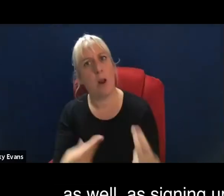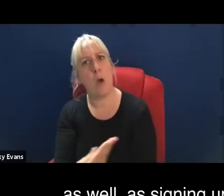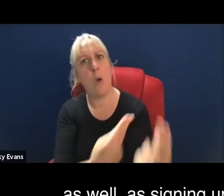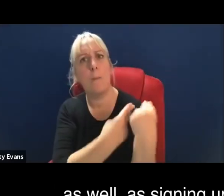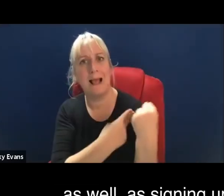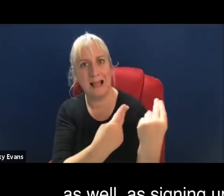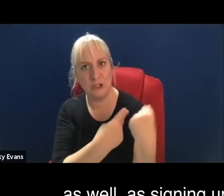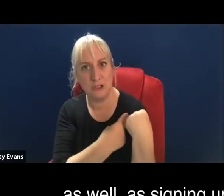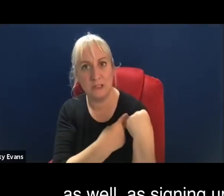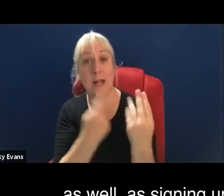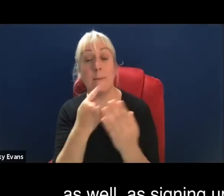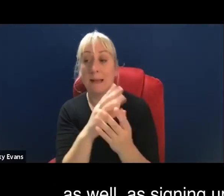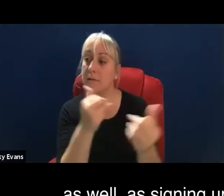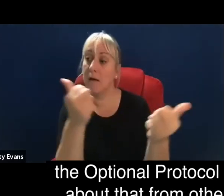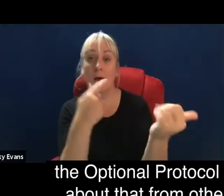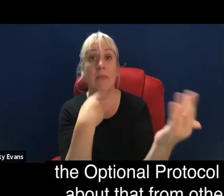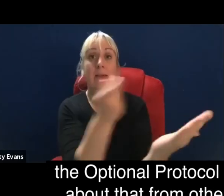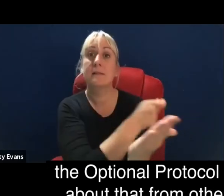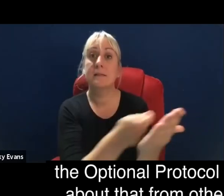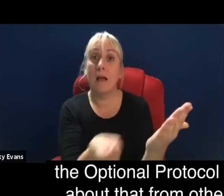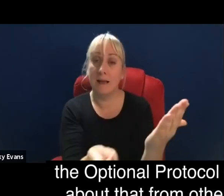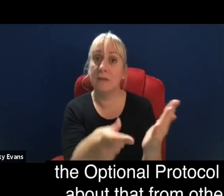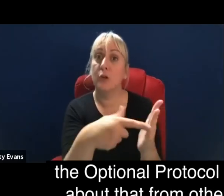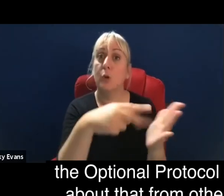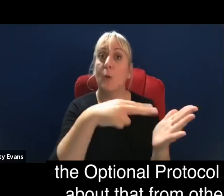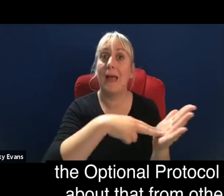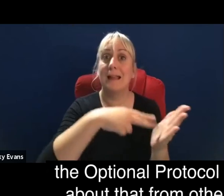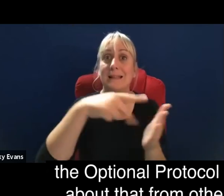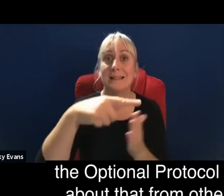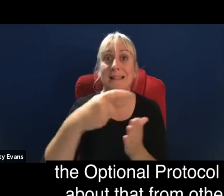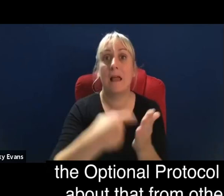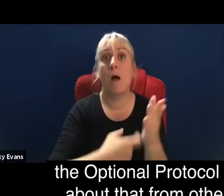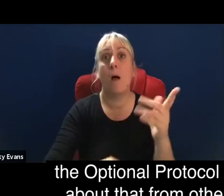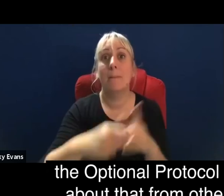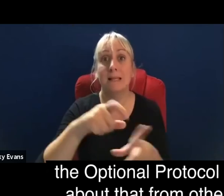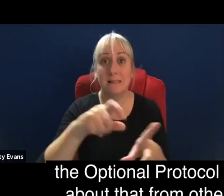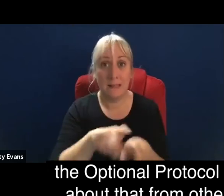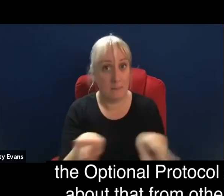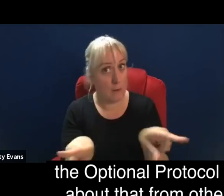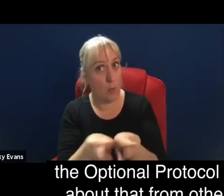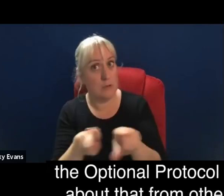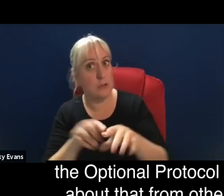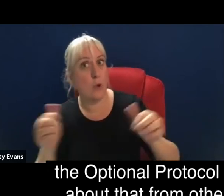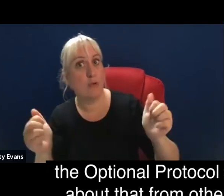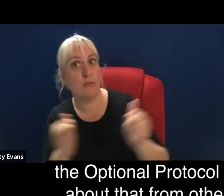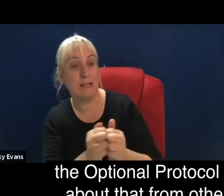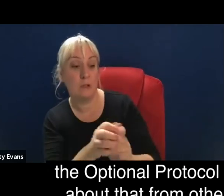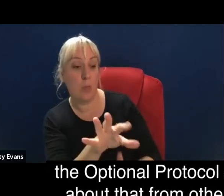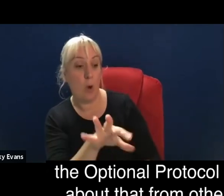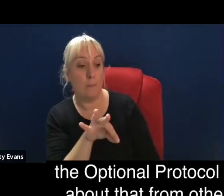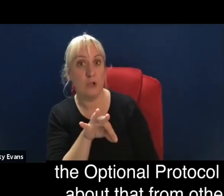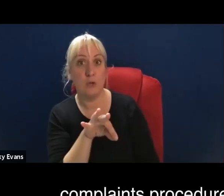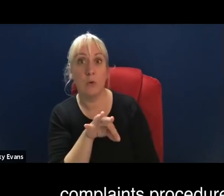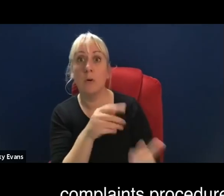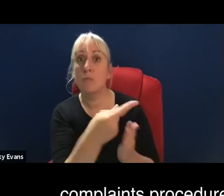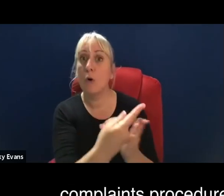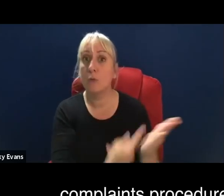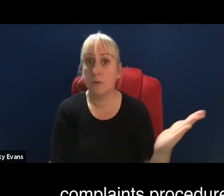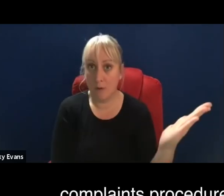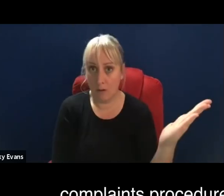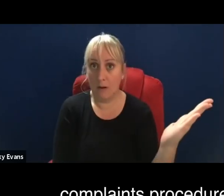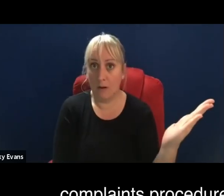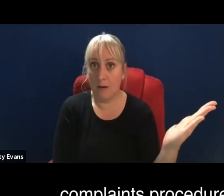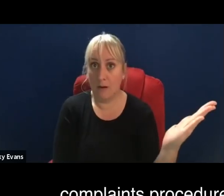as signing up to the CRPD, the UK government also signed up to the optional protocol, and you're going to hear more about that from other speakers. But that's